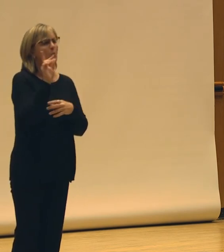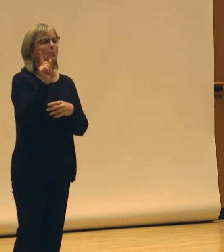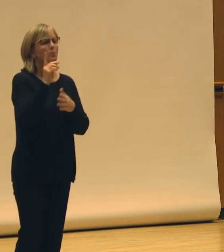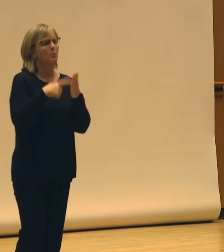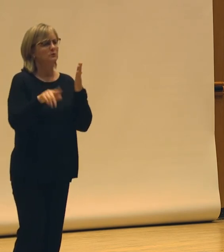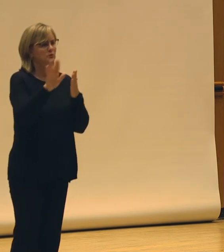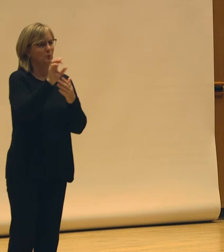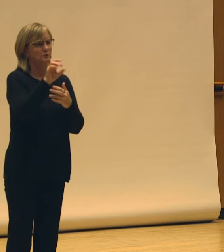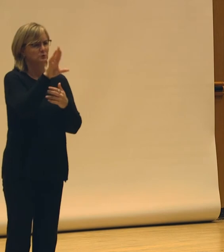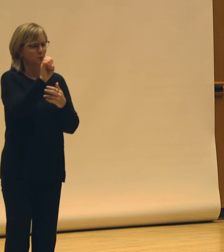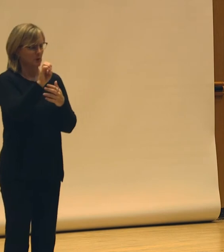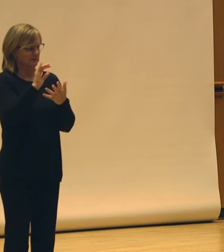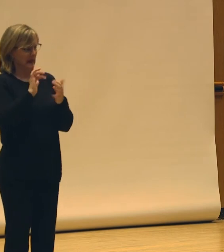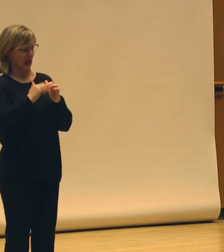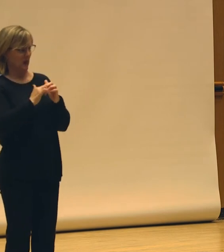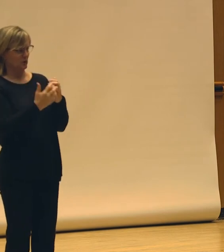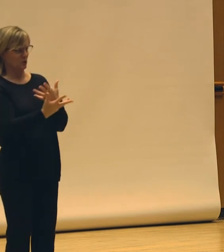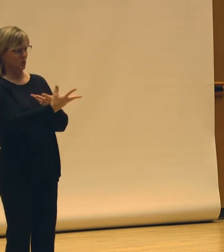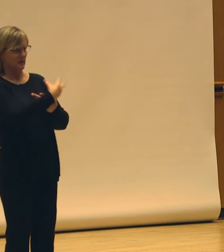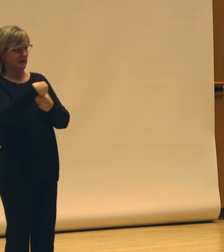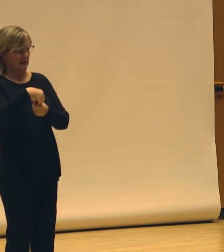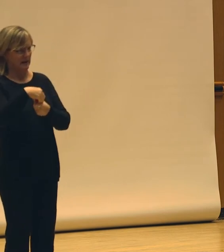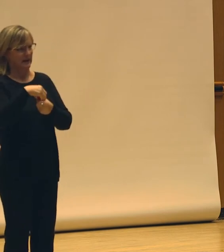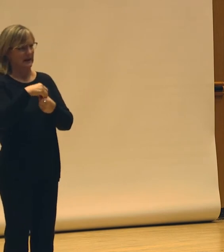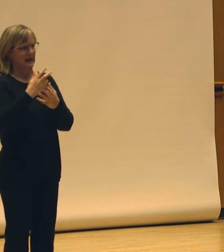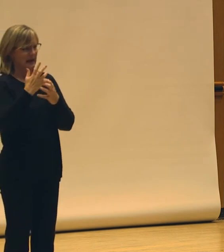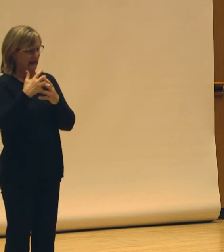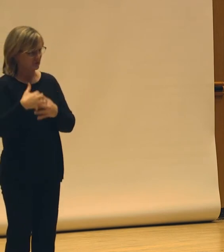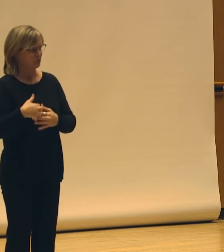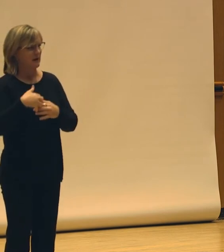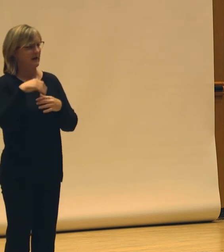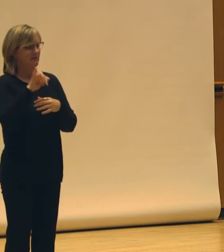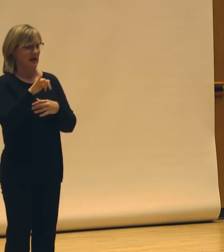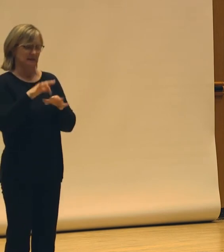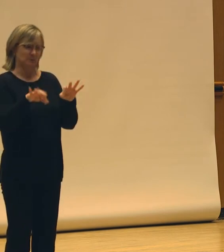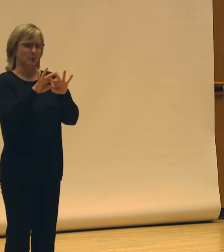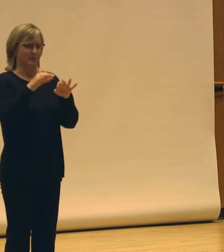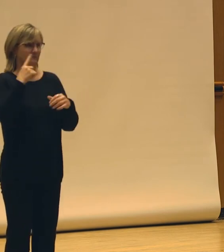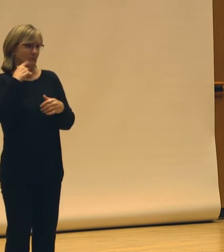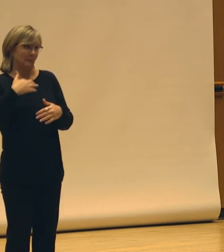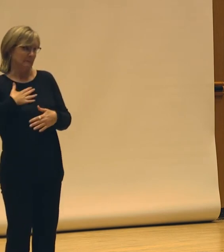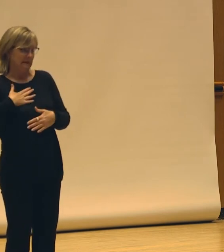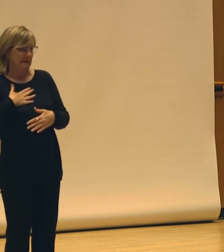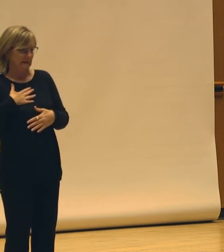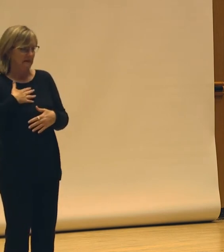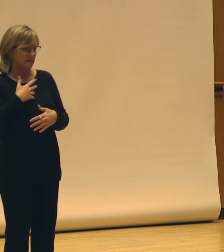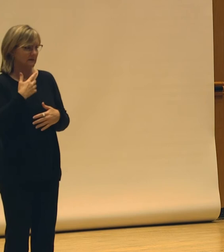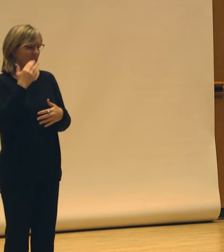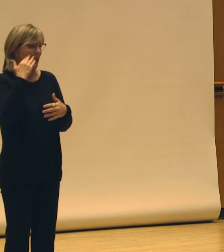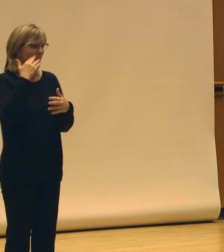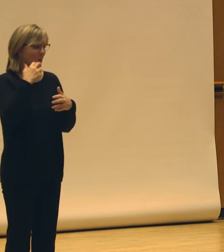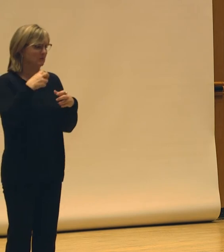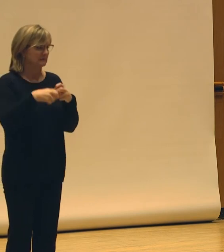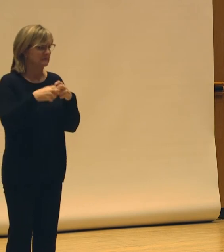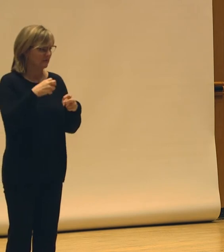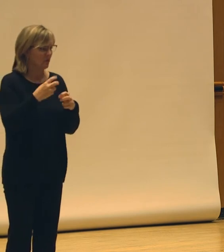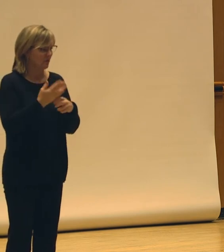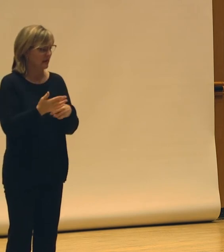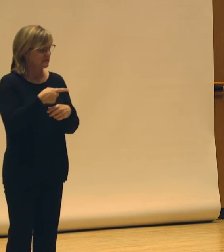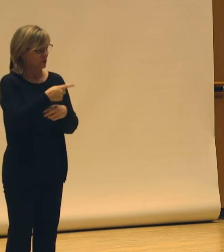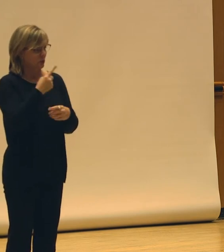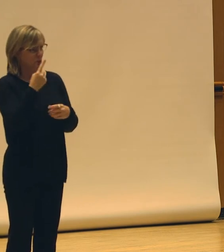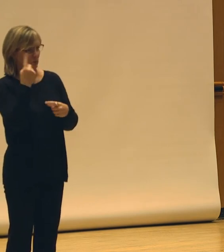I think is really important for me, just as I muse about these difficult things you're grappling with.